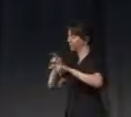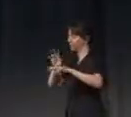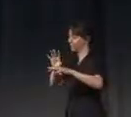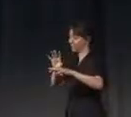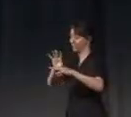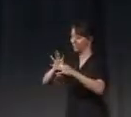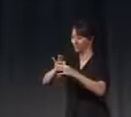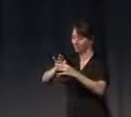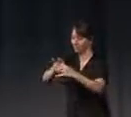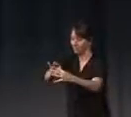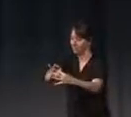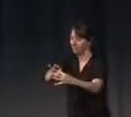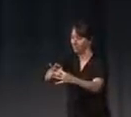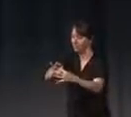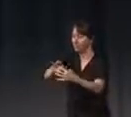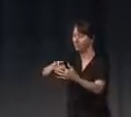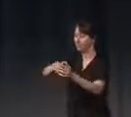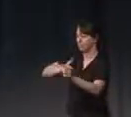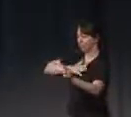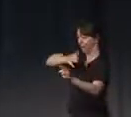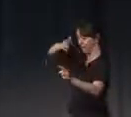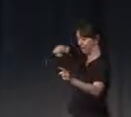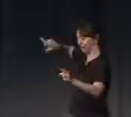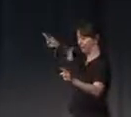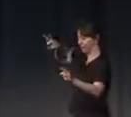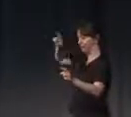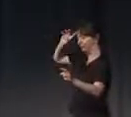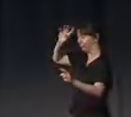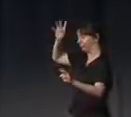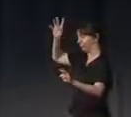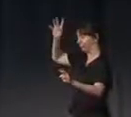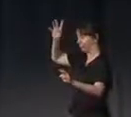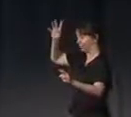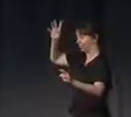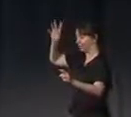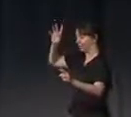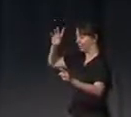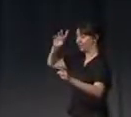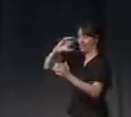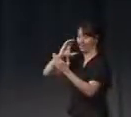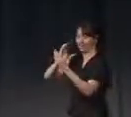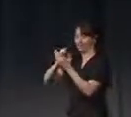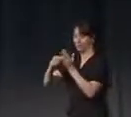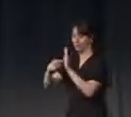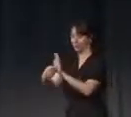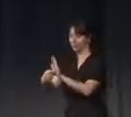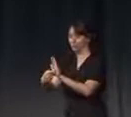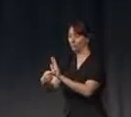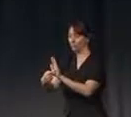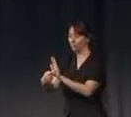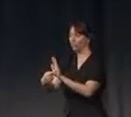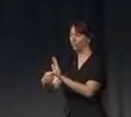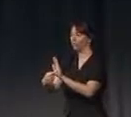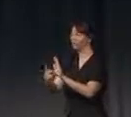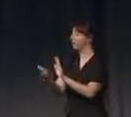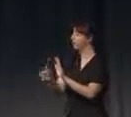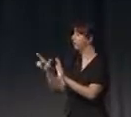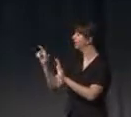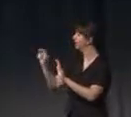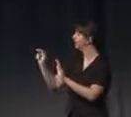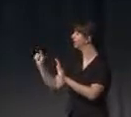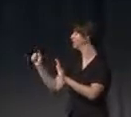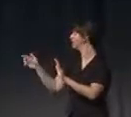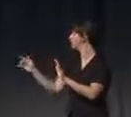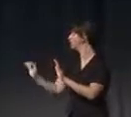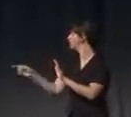mean I kind of start to know the language myself and then, you know, then maybe we see the images together. And then maybe also with Lila that she had been